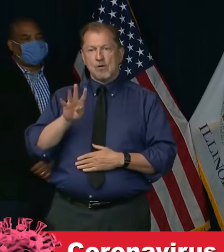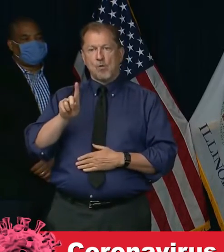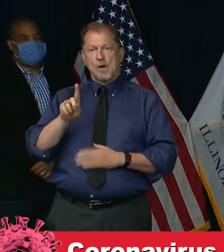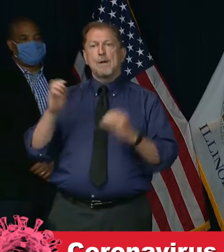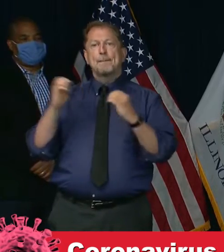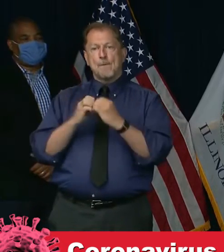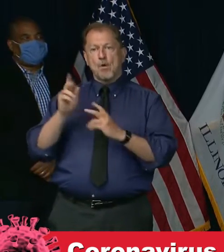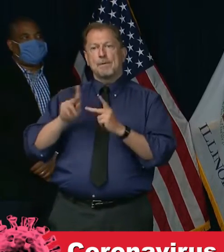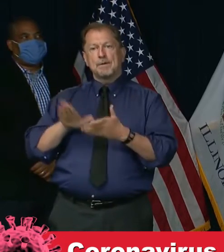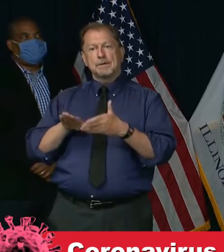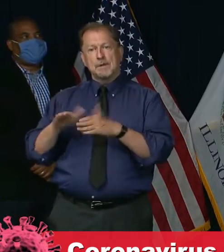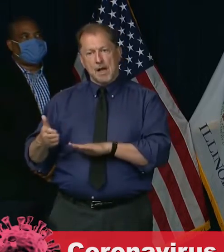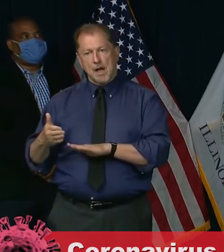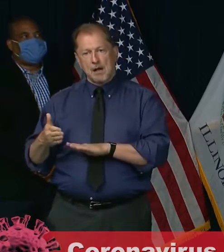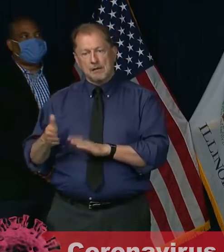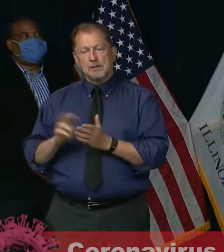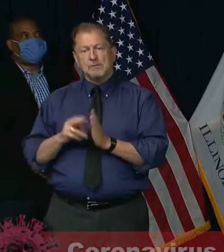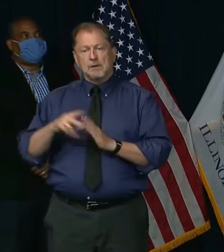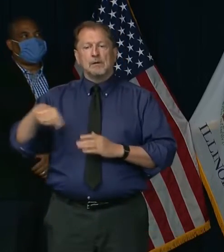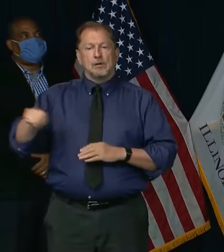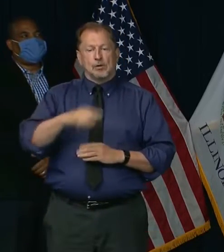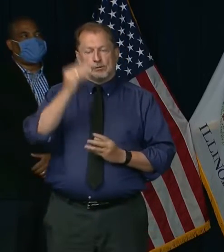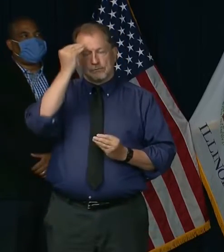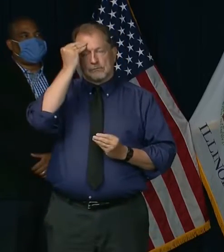May their memories be for a blessing.